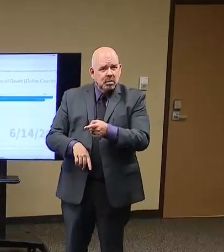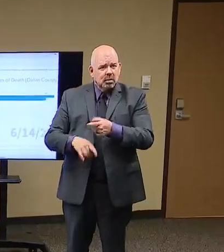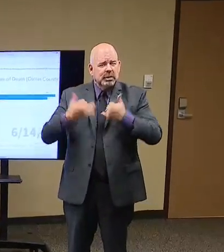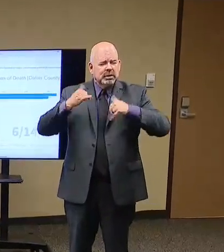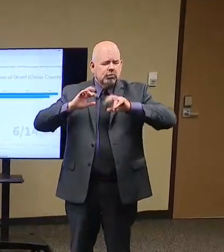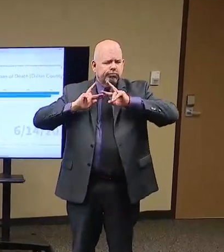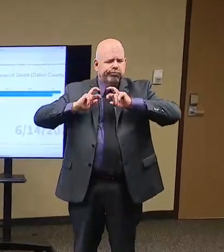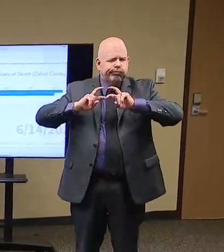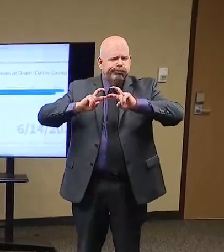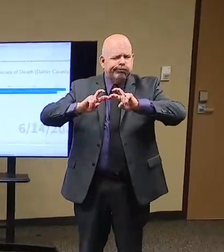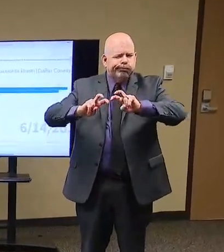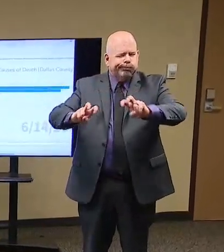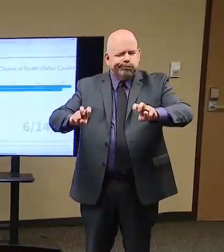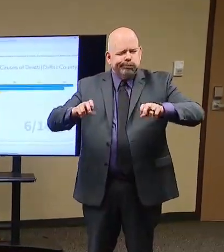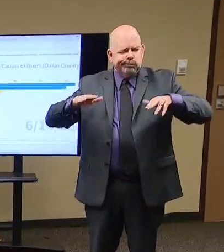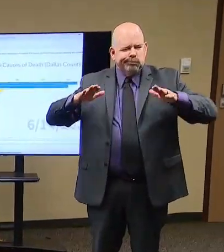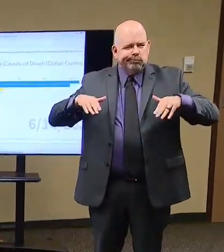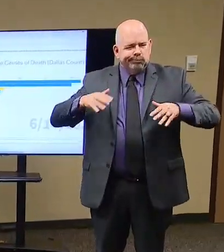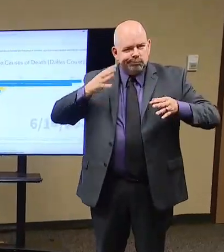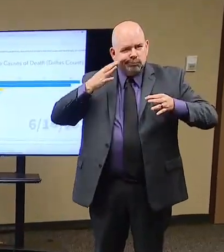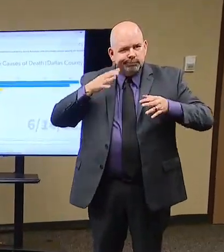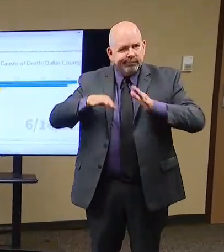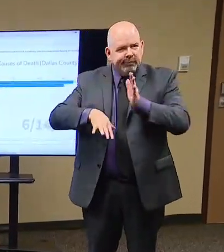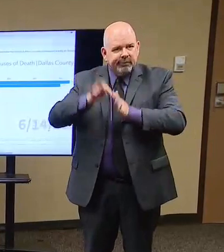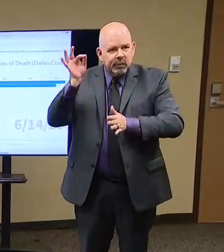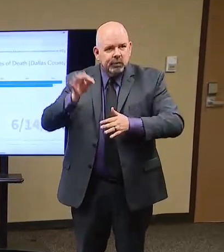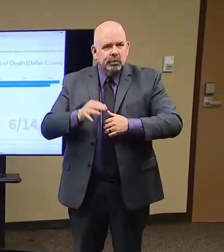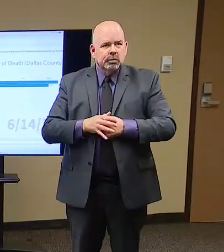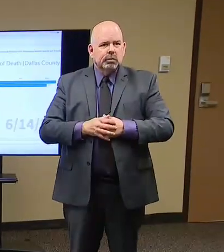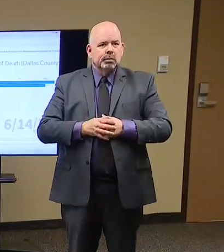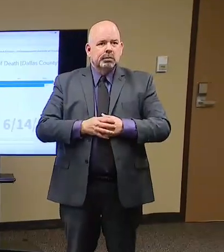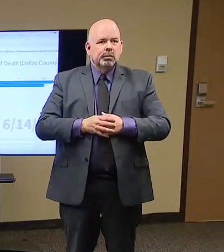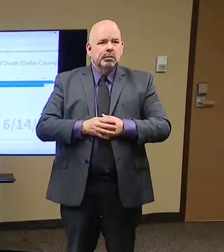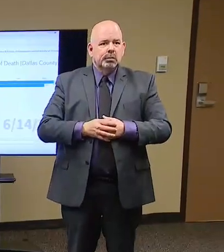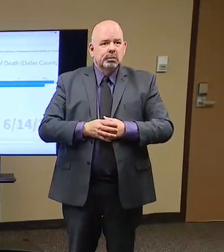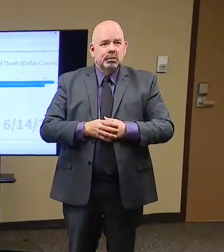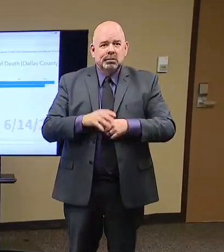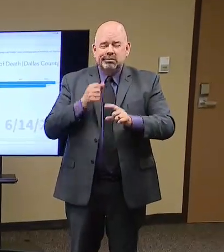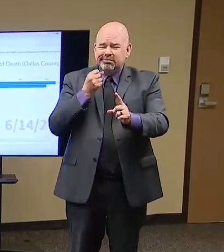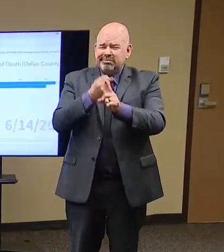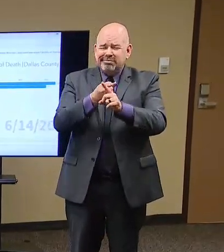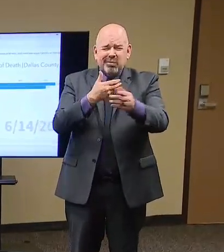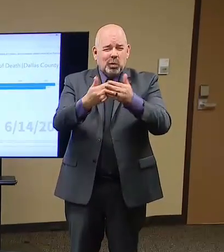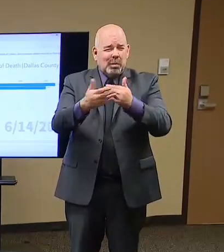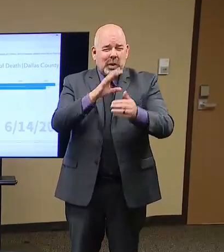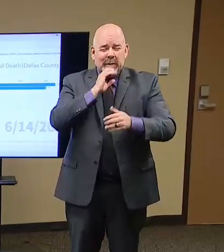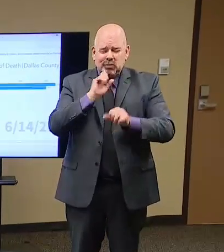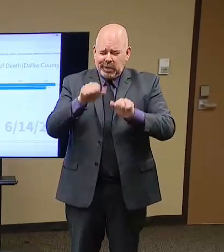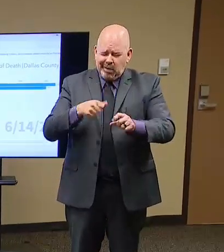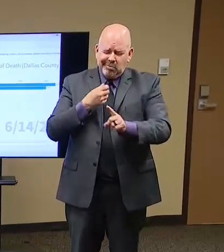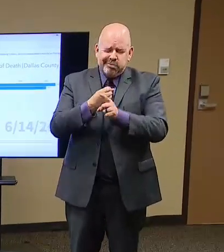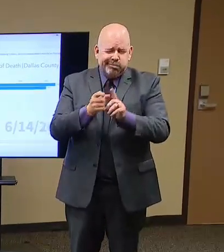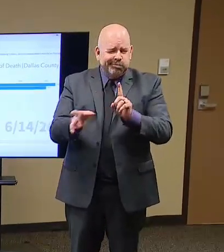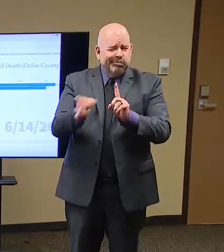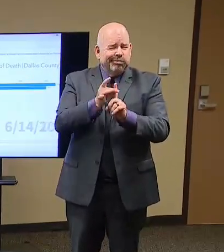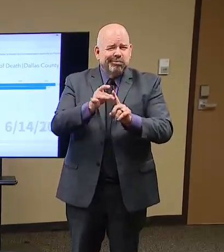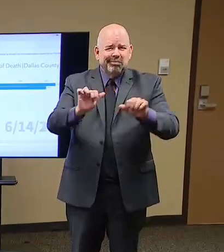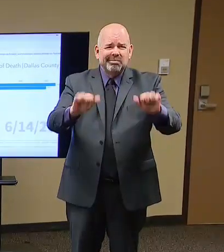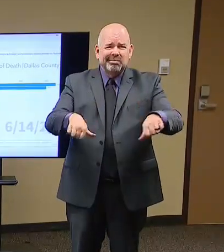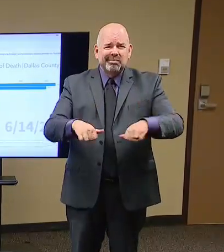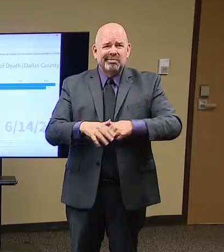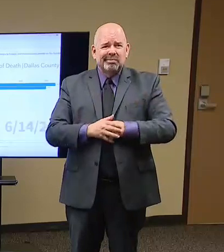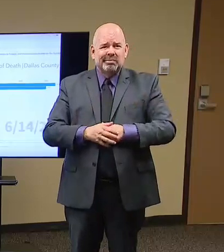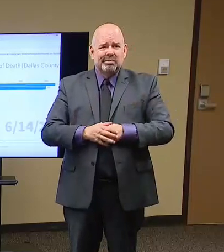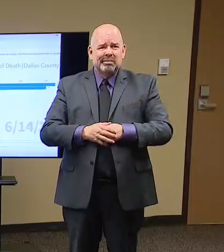And, you know, the message really that it can affect all ages, that it's not just something for, you know, older people,